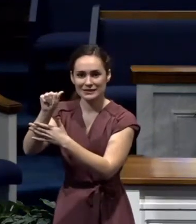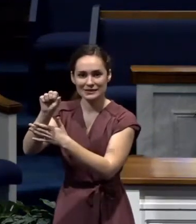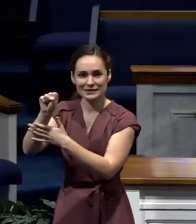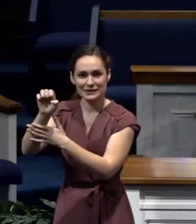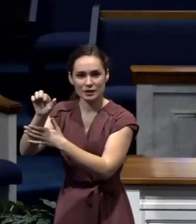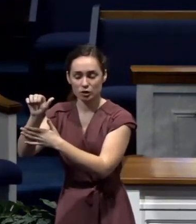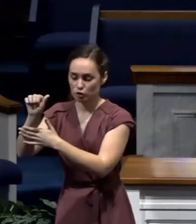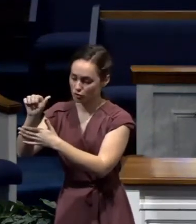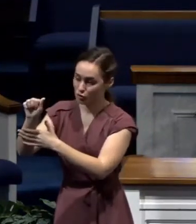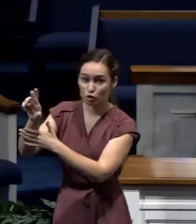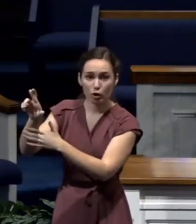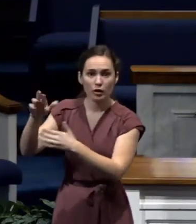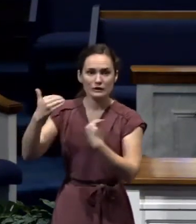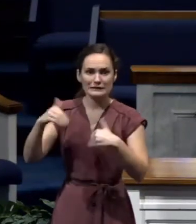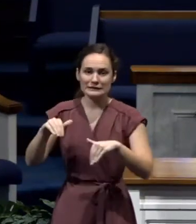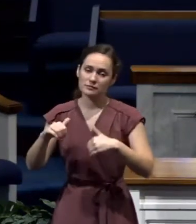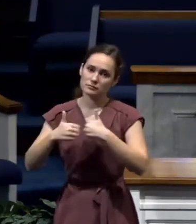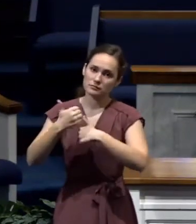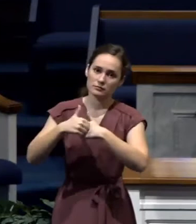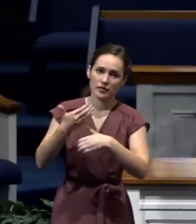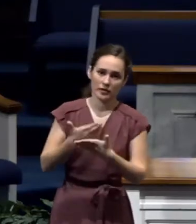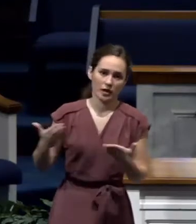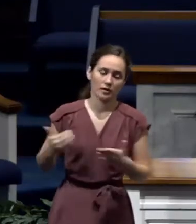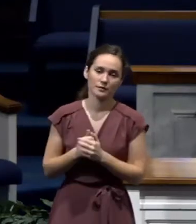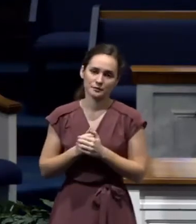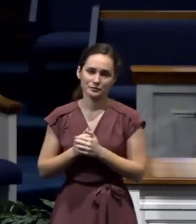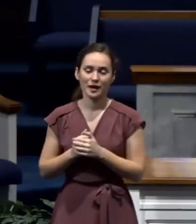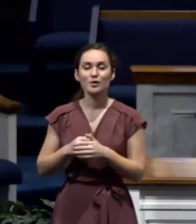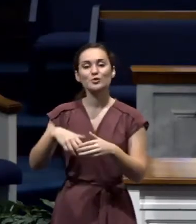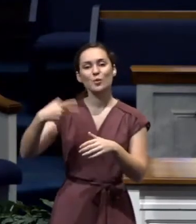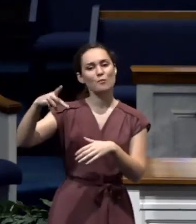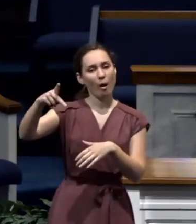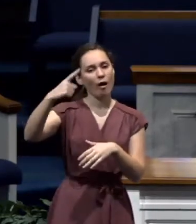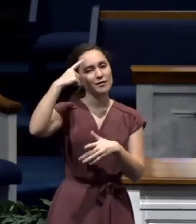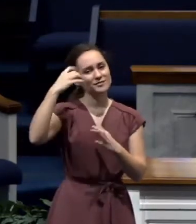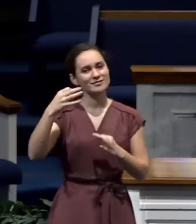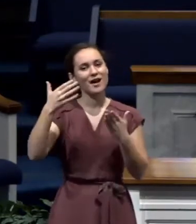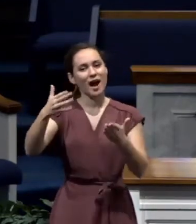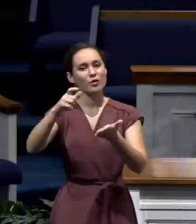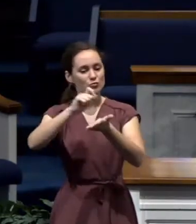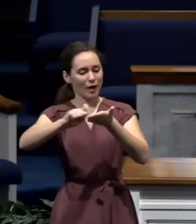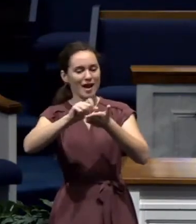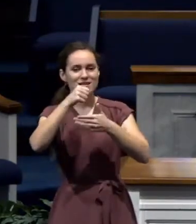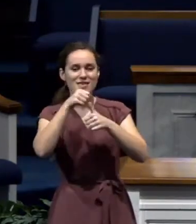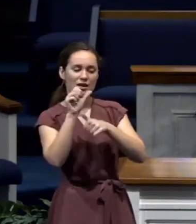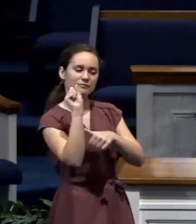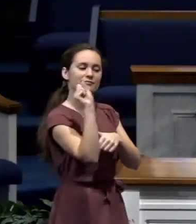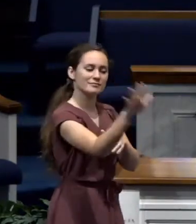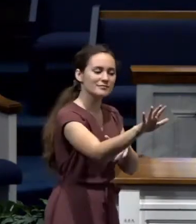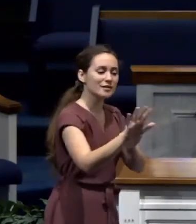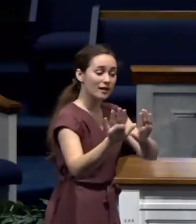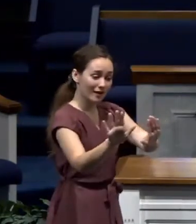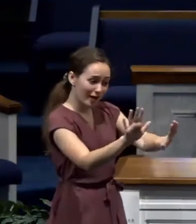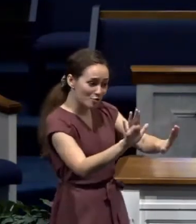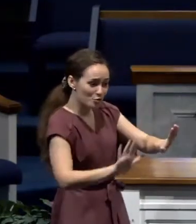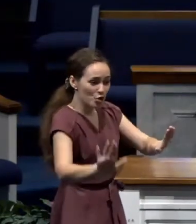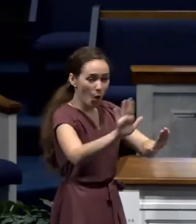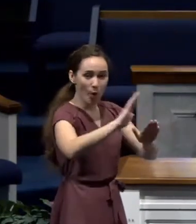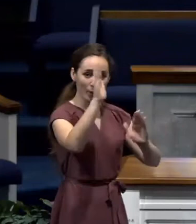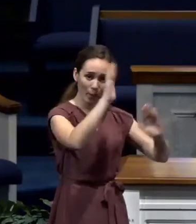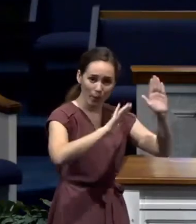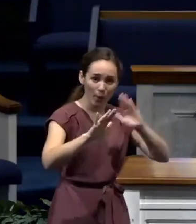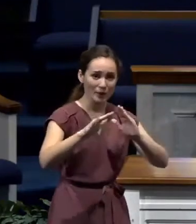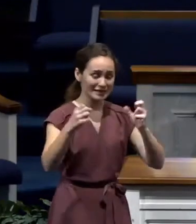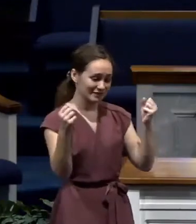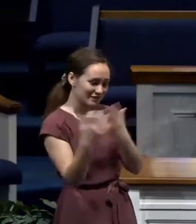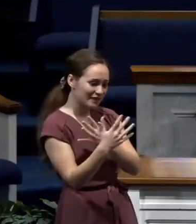things. And Paul writes this letter to alleviate all the worries and all the fears that many of these believers had